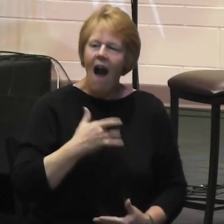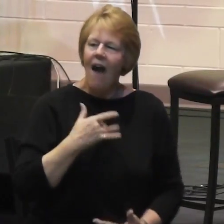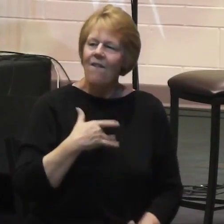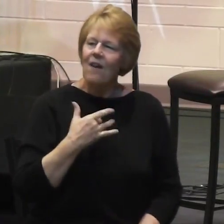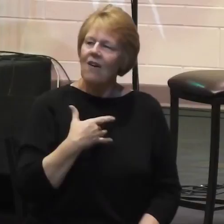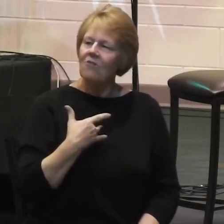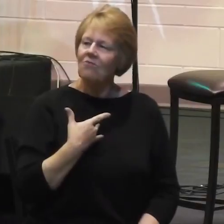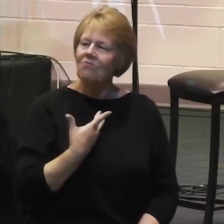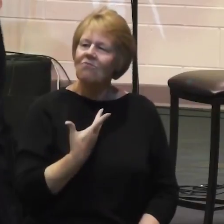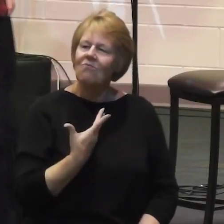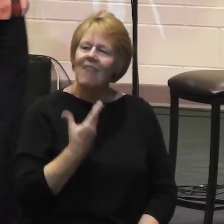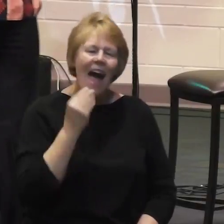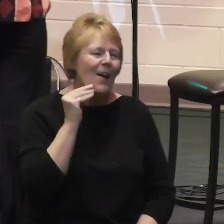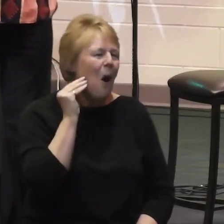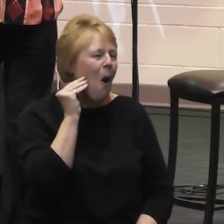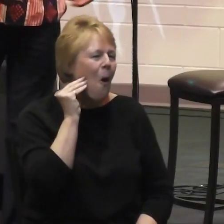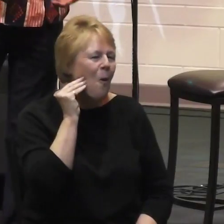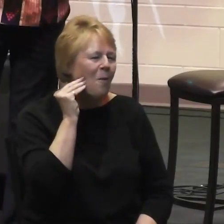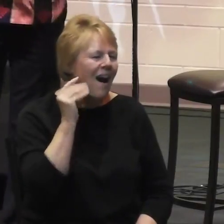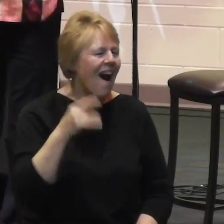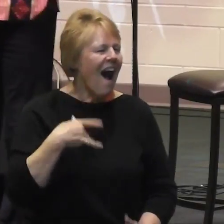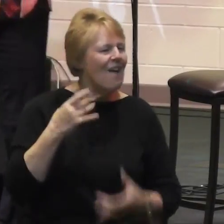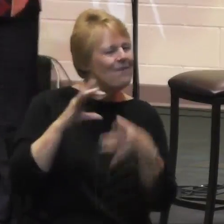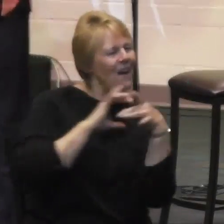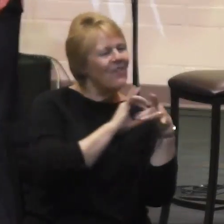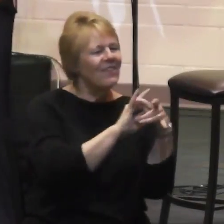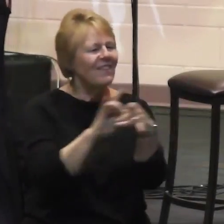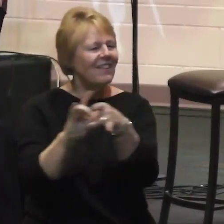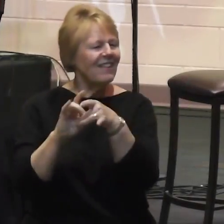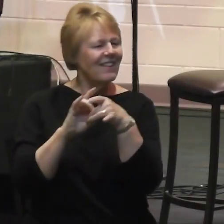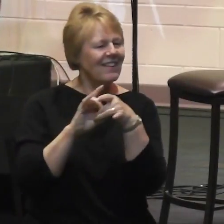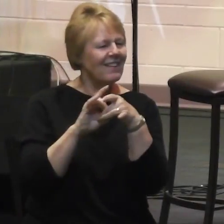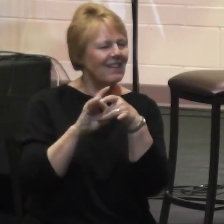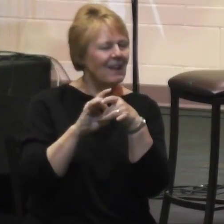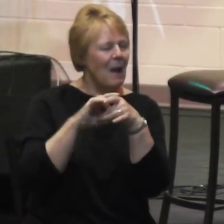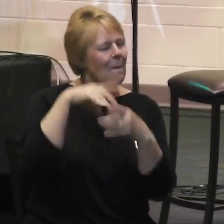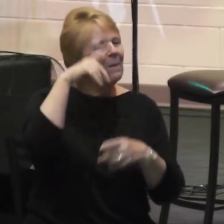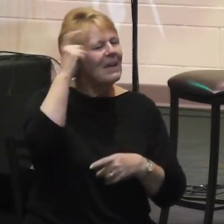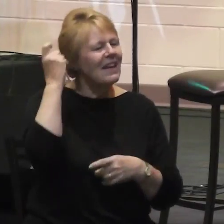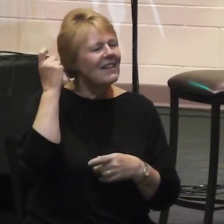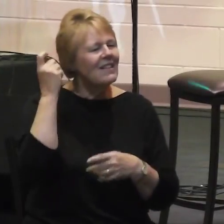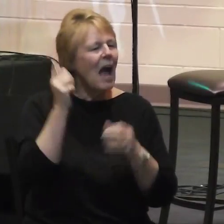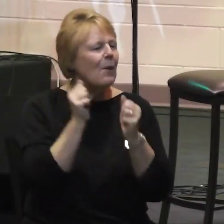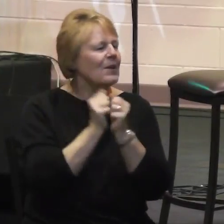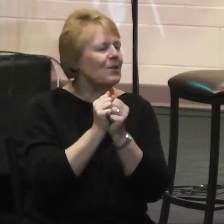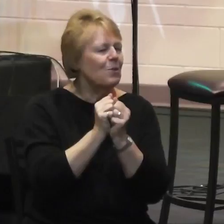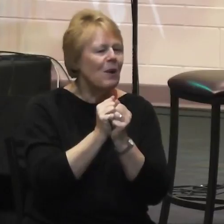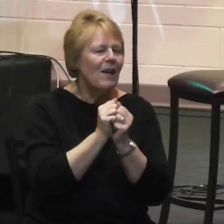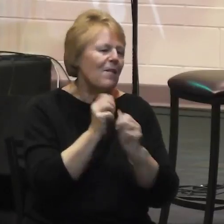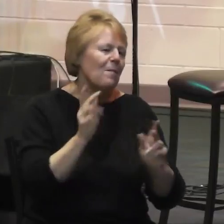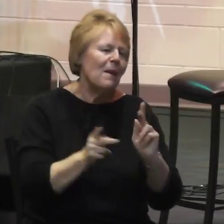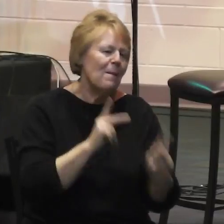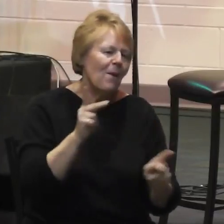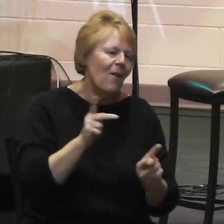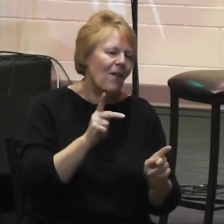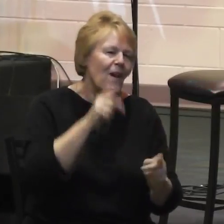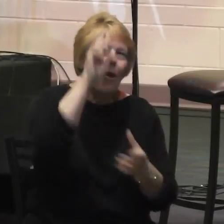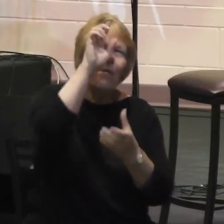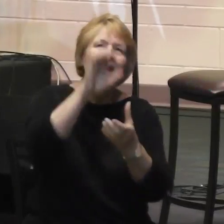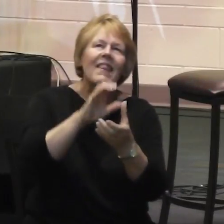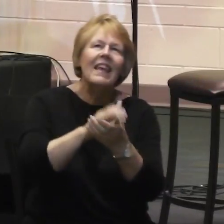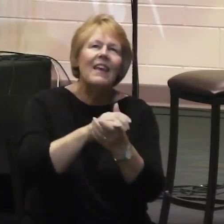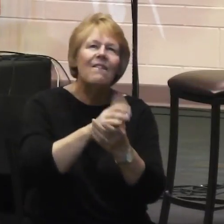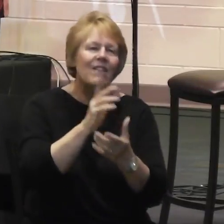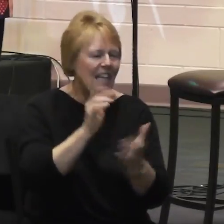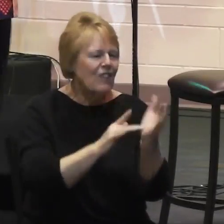amongst a people who worship Jesus because he has deposited in my heart, you know, that